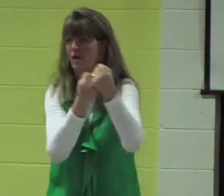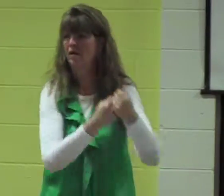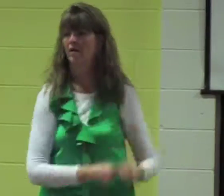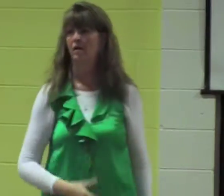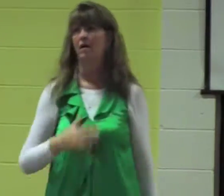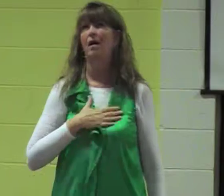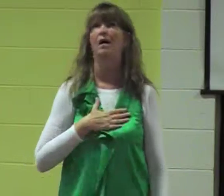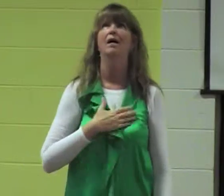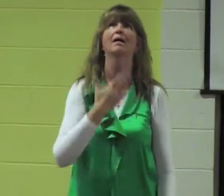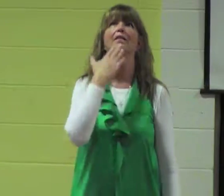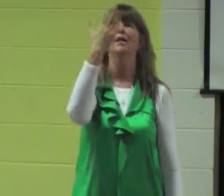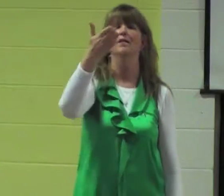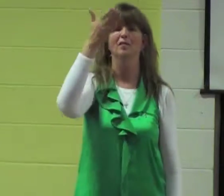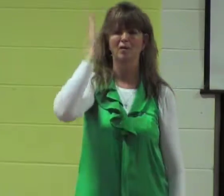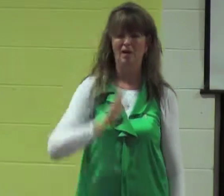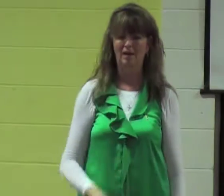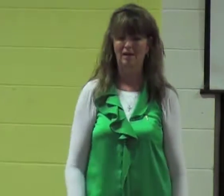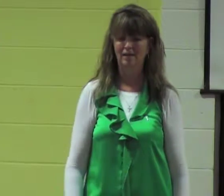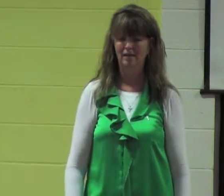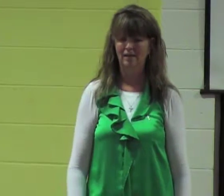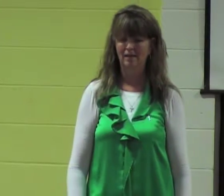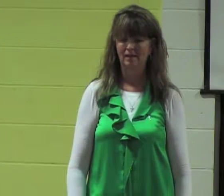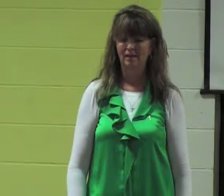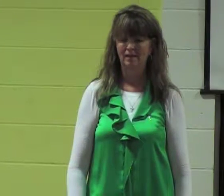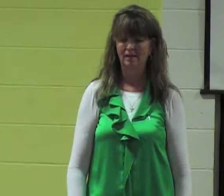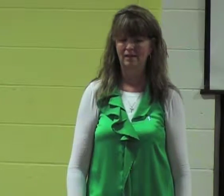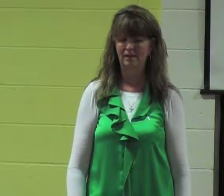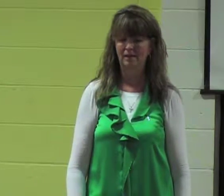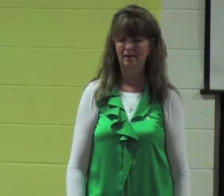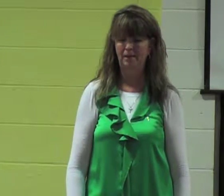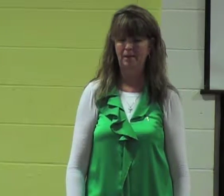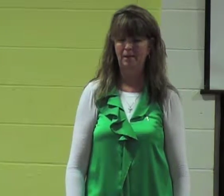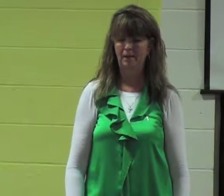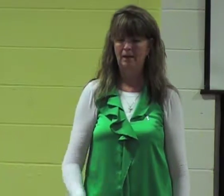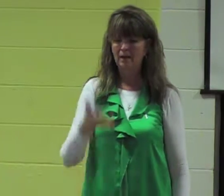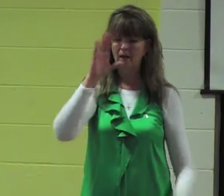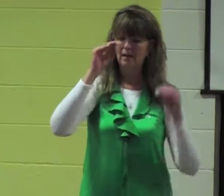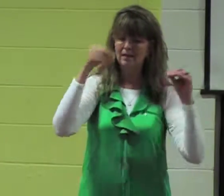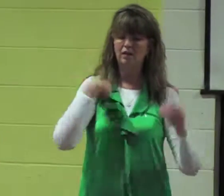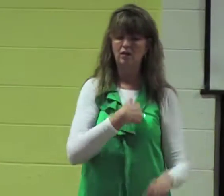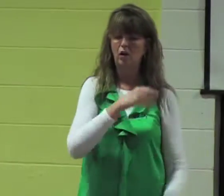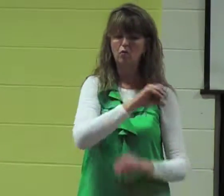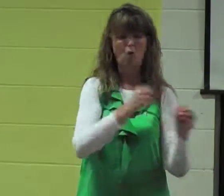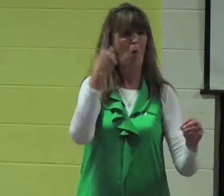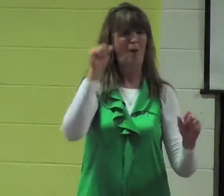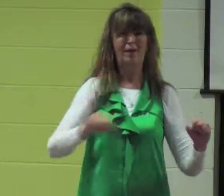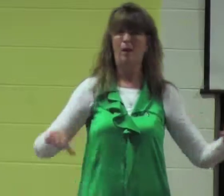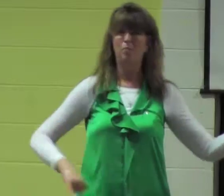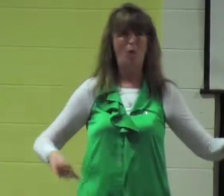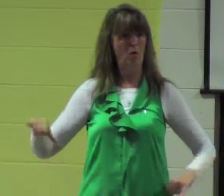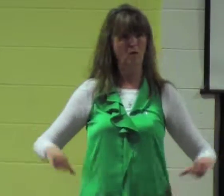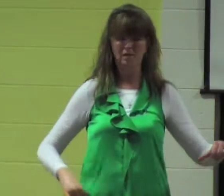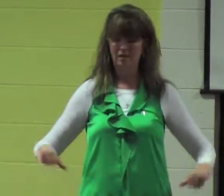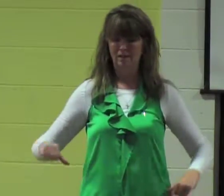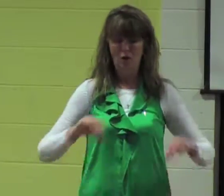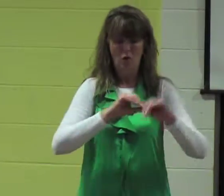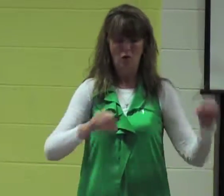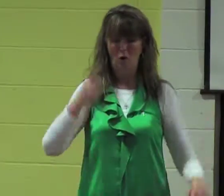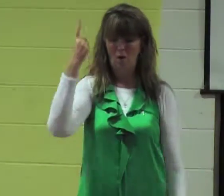he encourages us I praise God and thank him for that he teaches us that no one